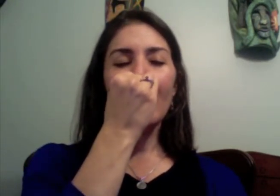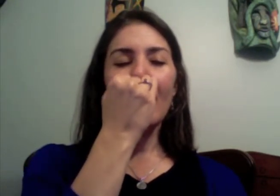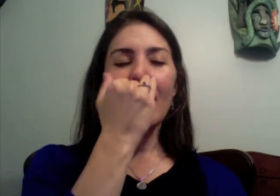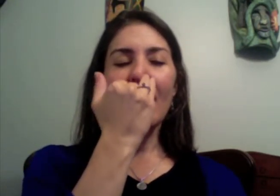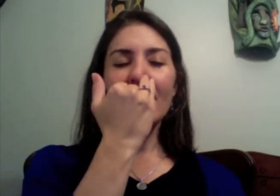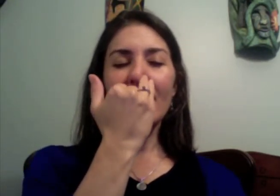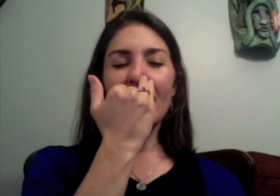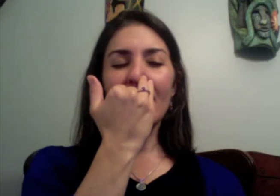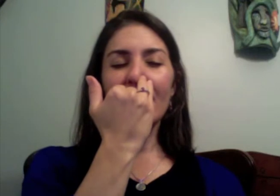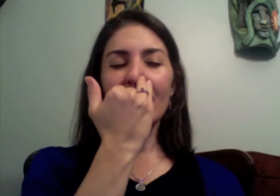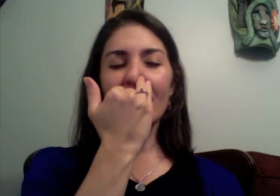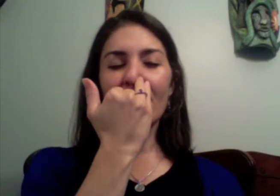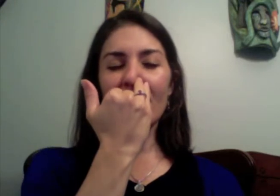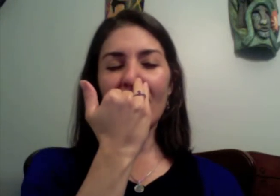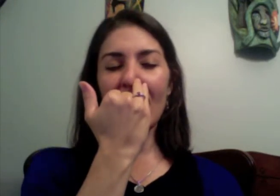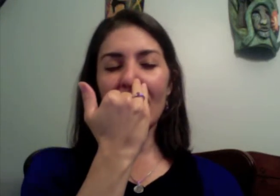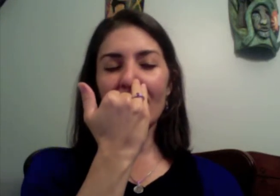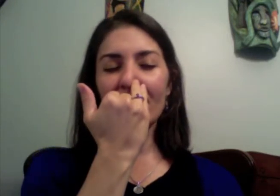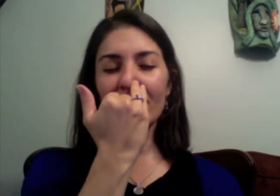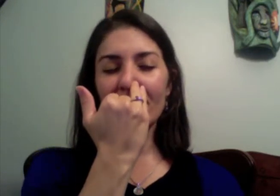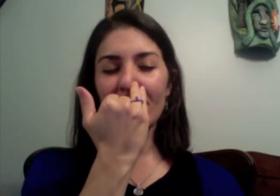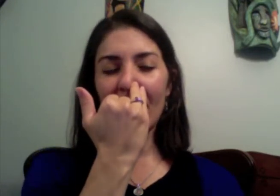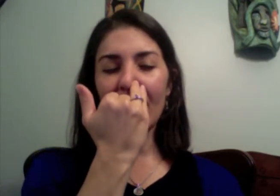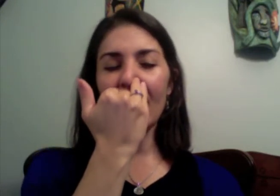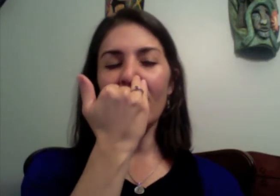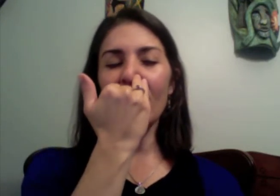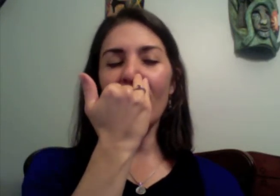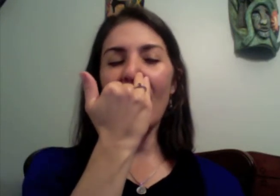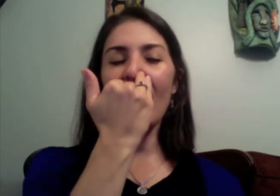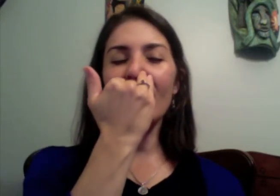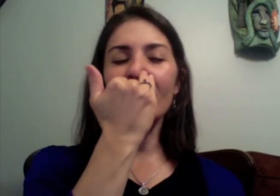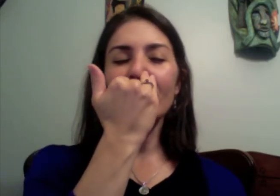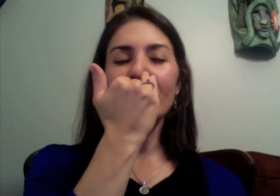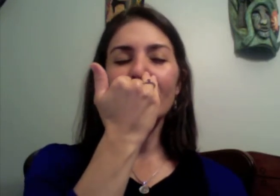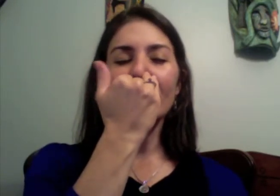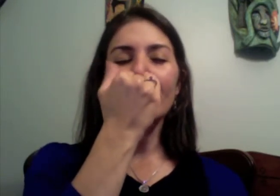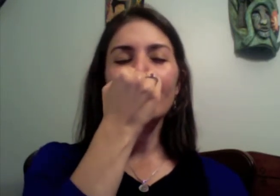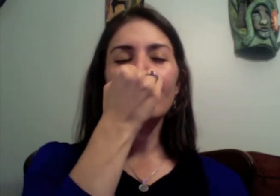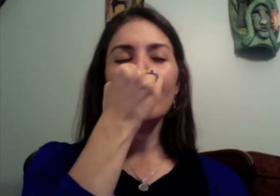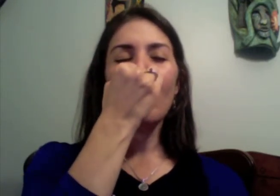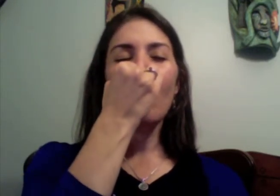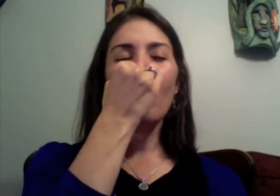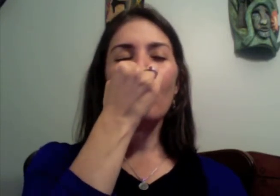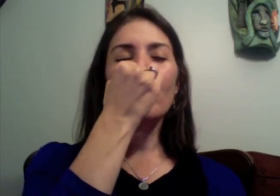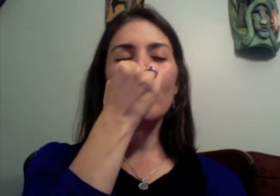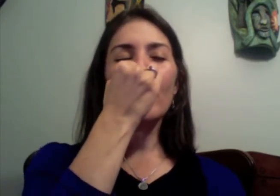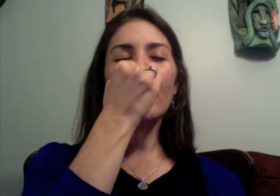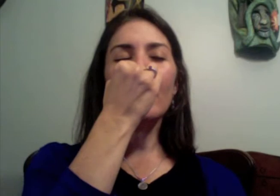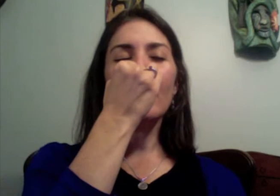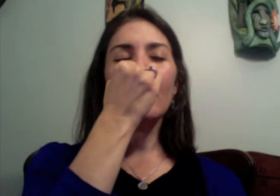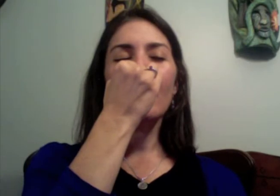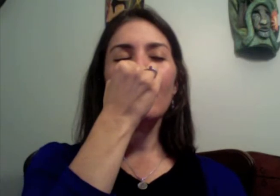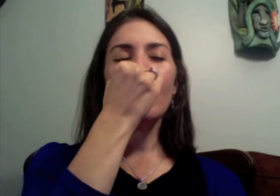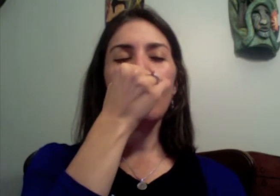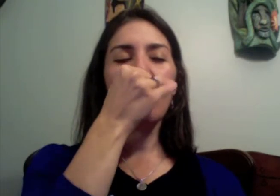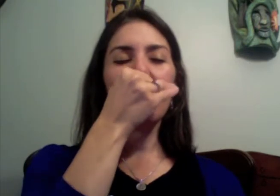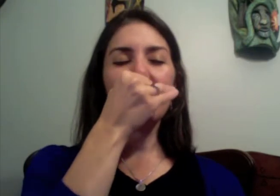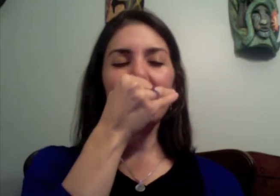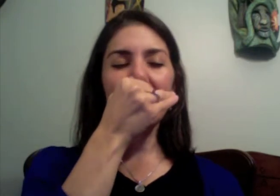exhale for 10, inhale for 5, hold 20, exhale 10,